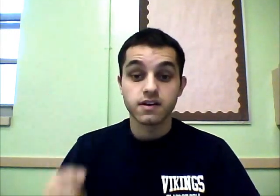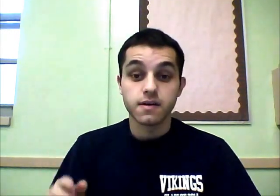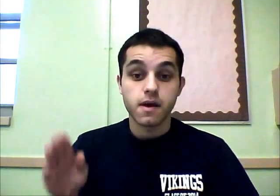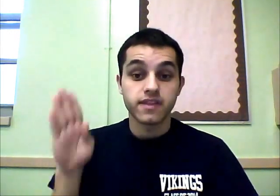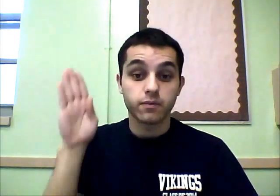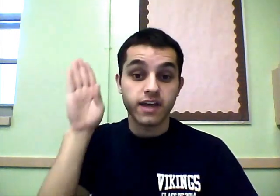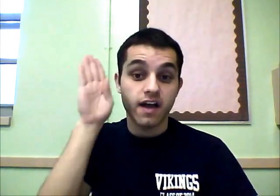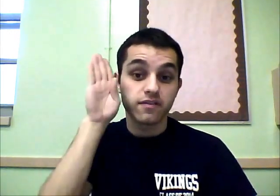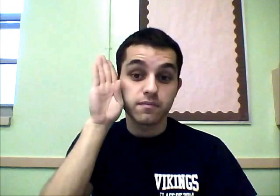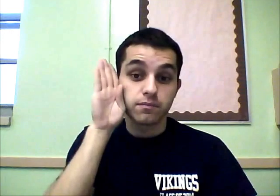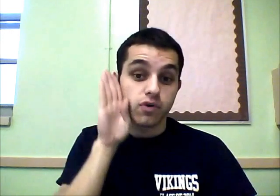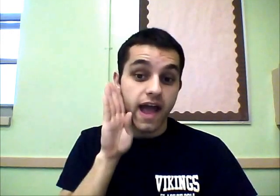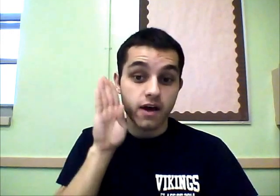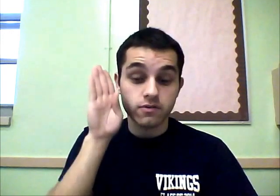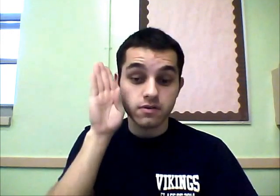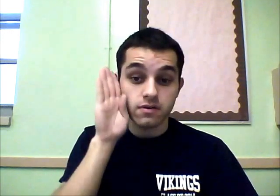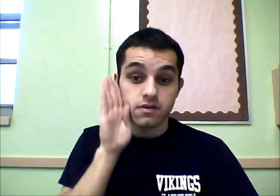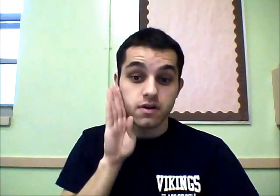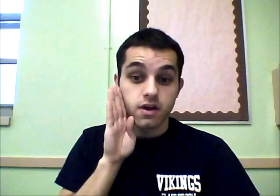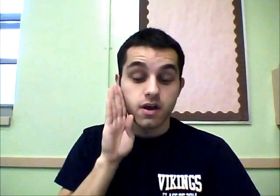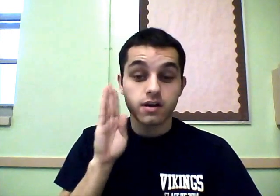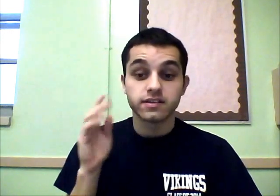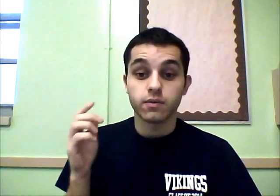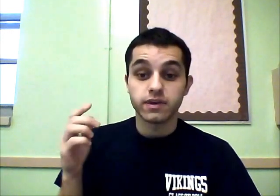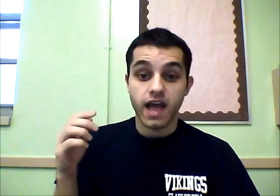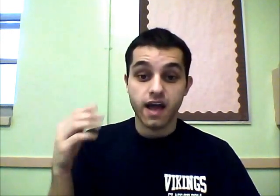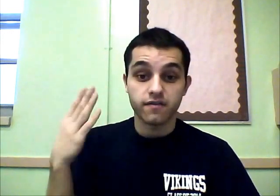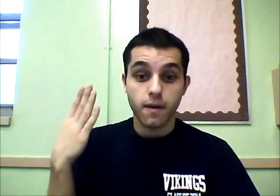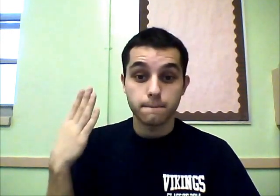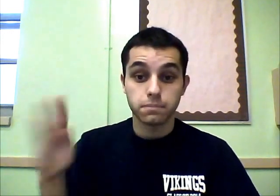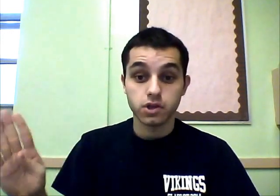then we have brown, then we have blue,